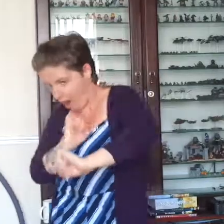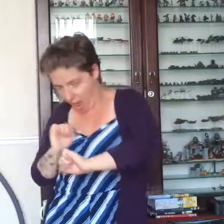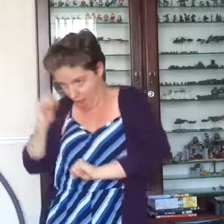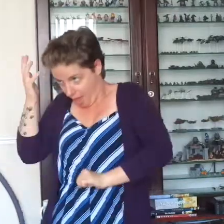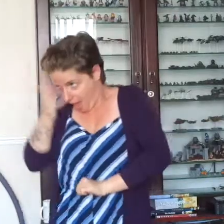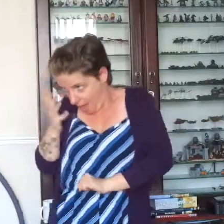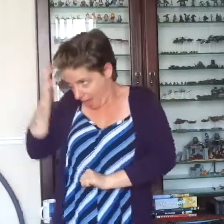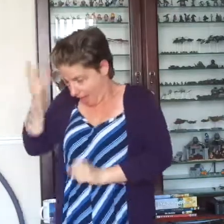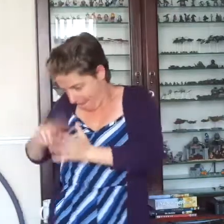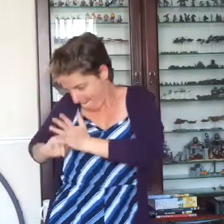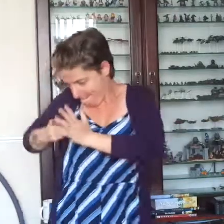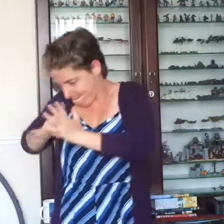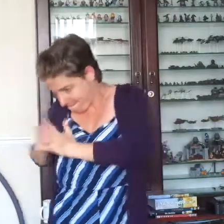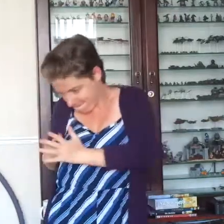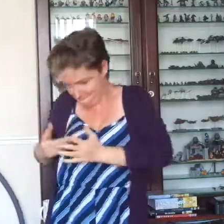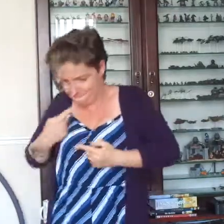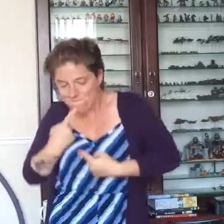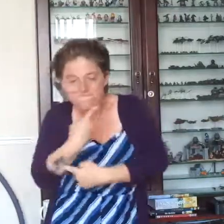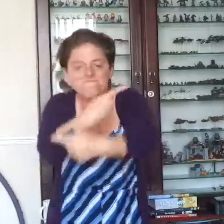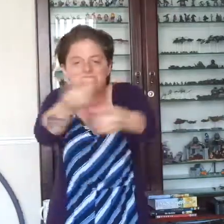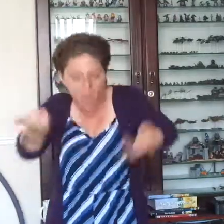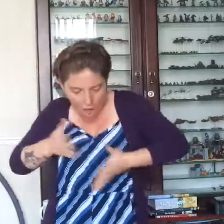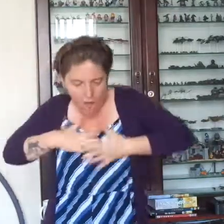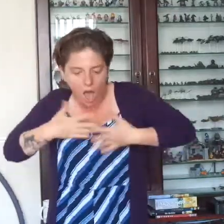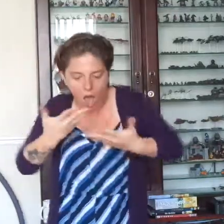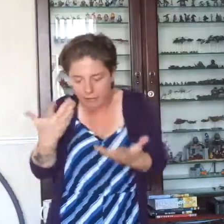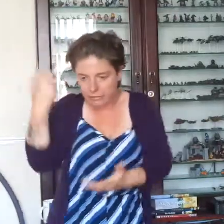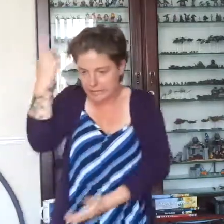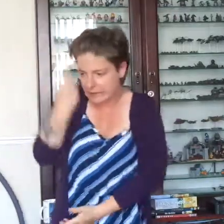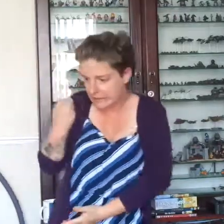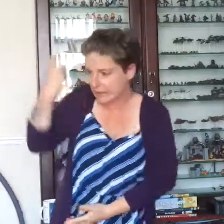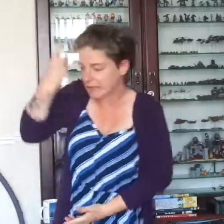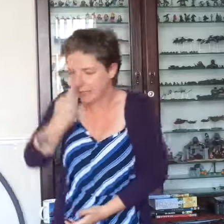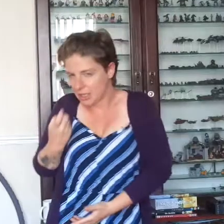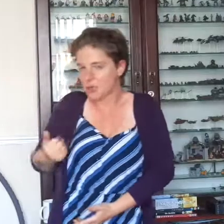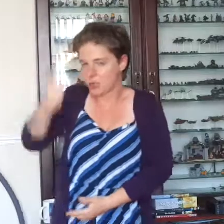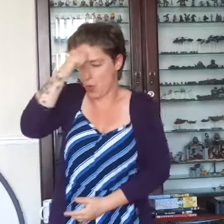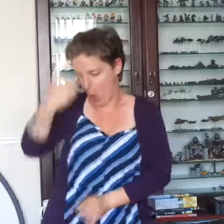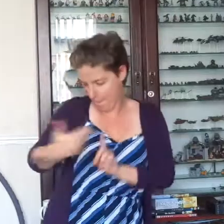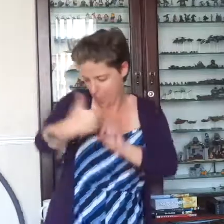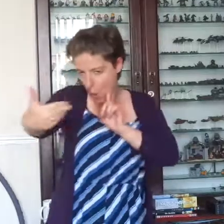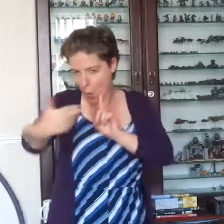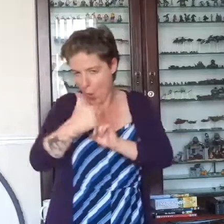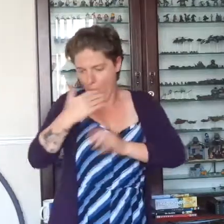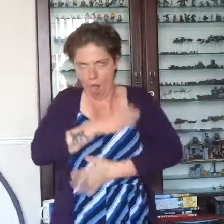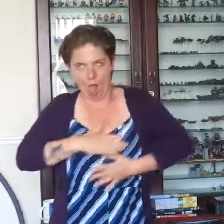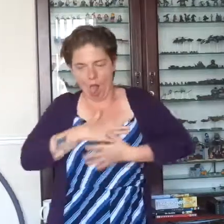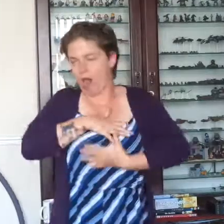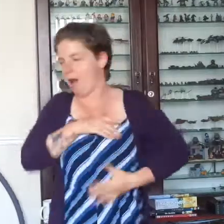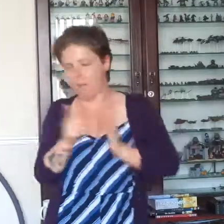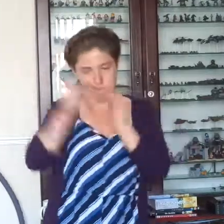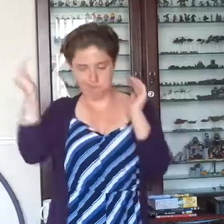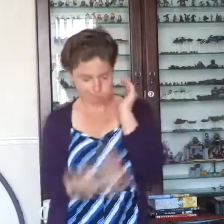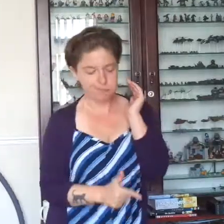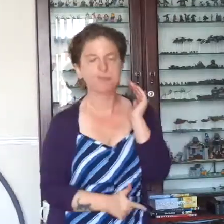daydreaming, planning not to say I love you You must have known that I had feelings deep enough to swim in